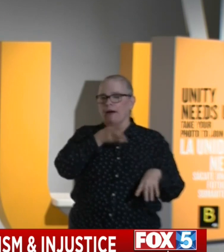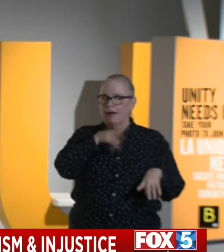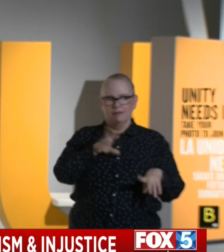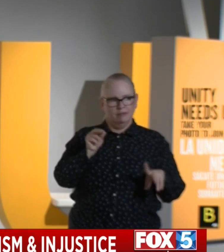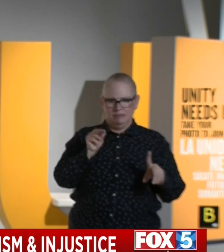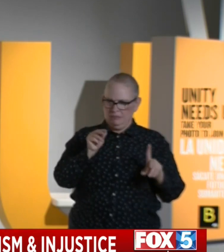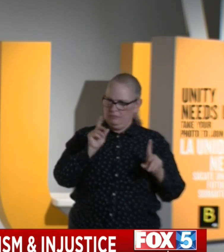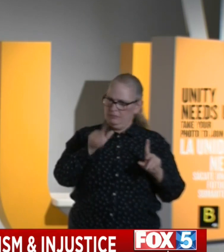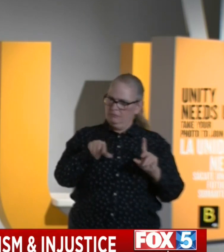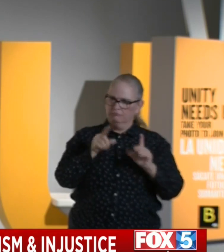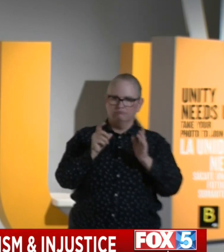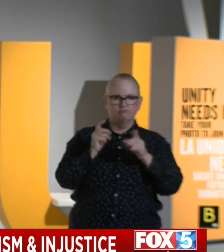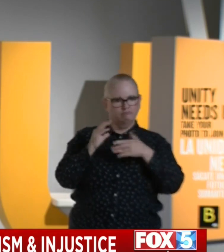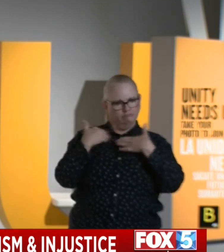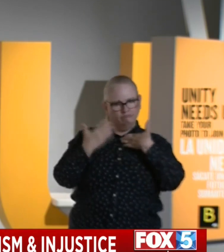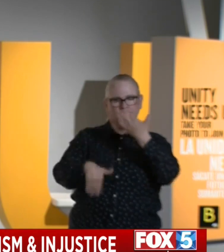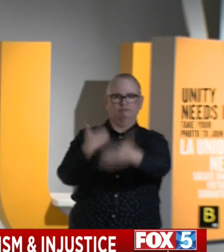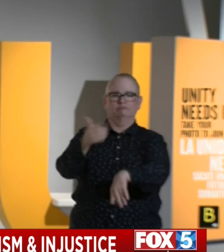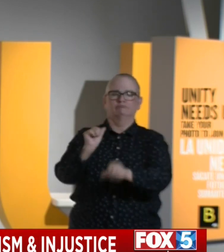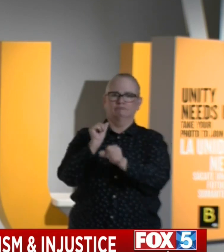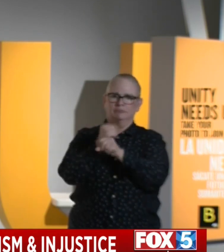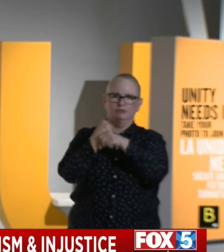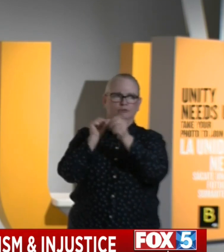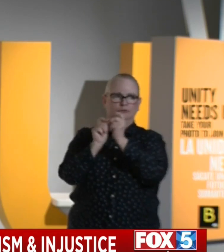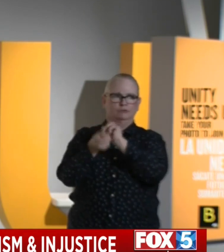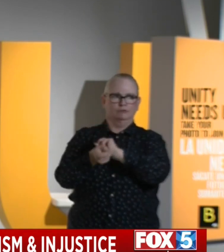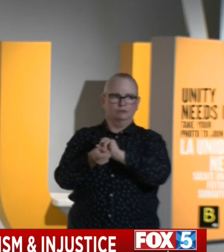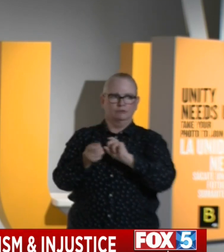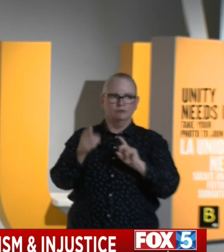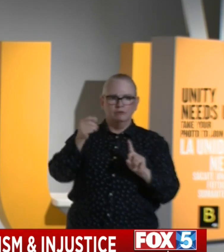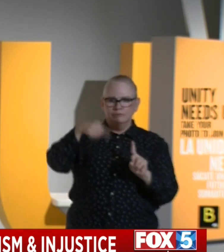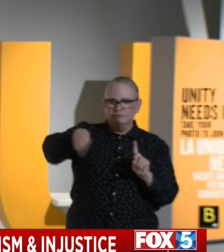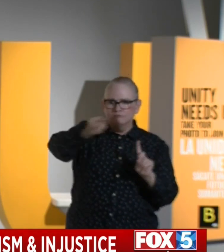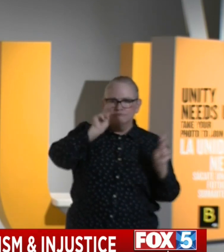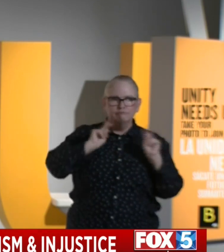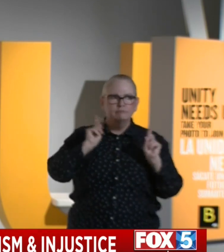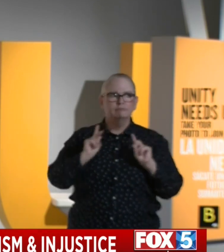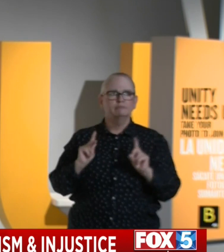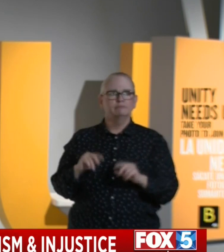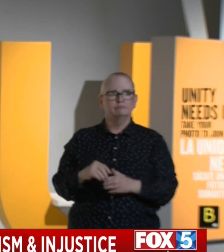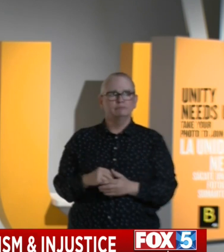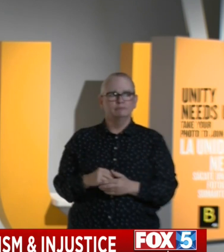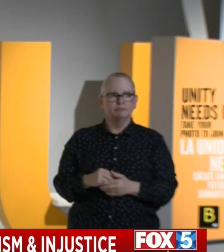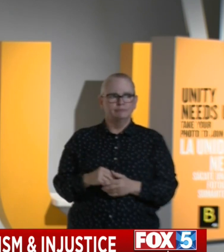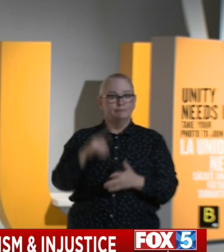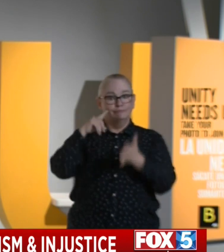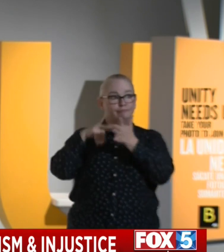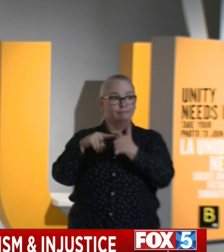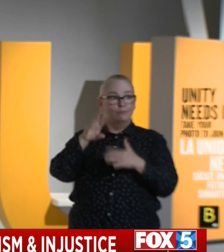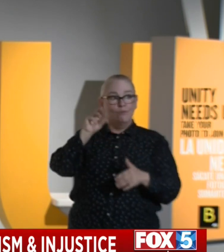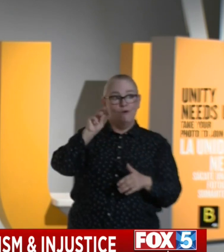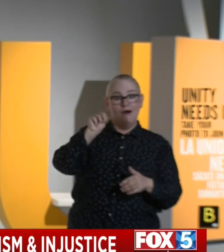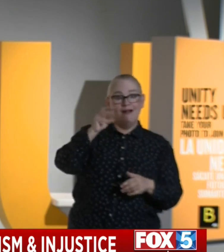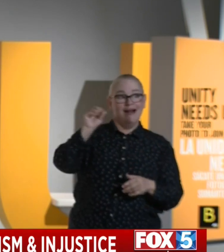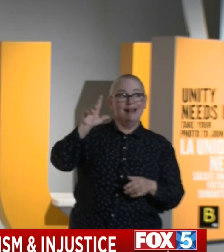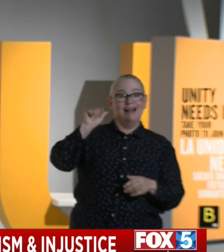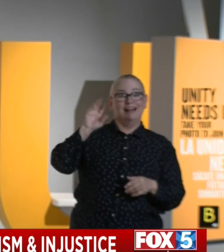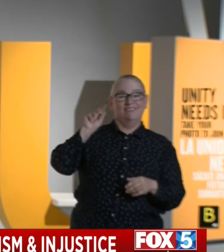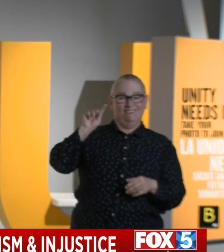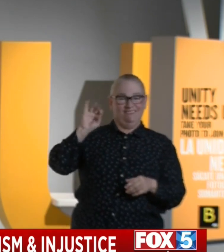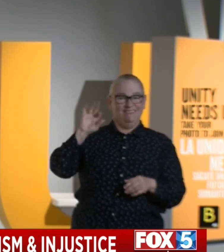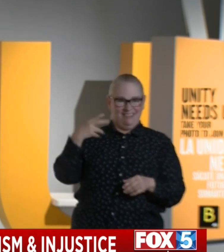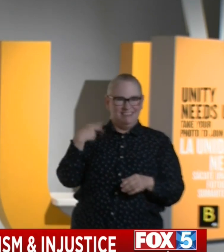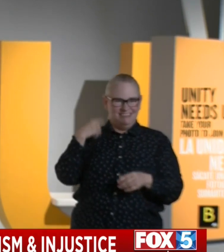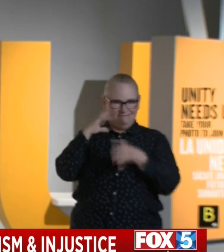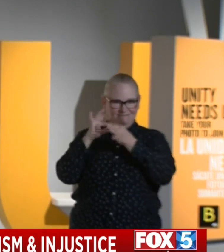we will lead guided by people like Ron and Latifah and many, many others that have been on the front lines.